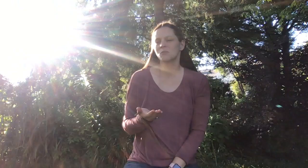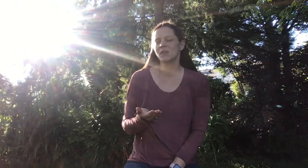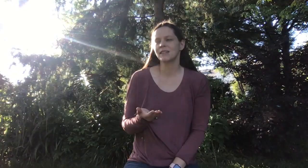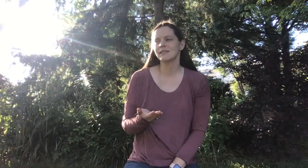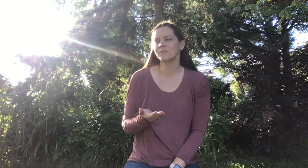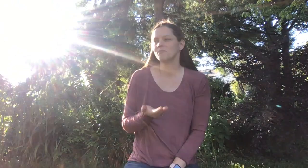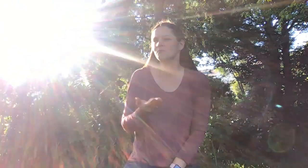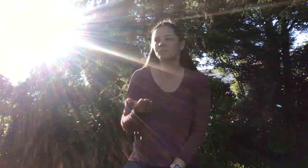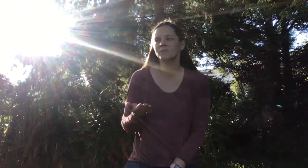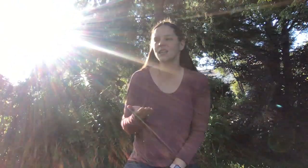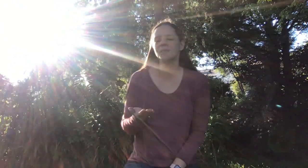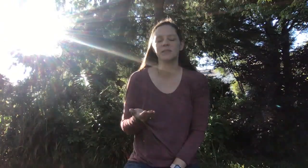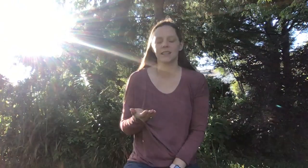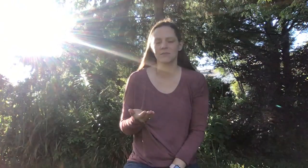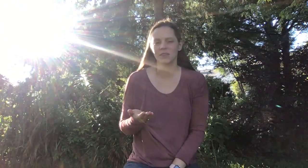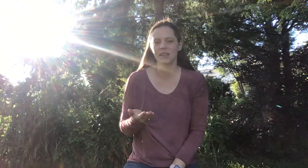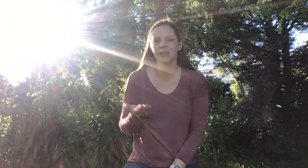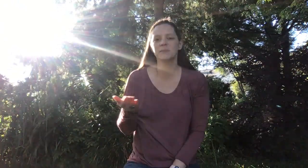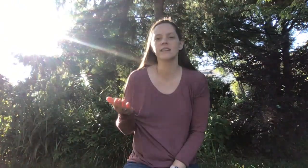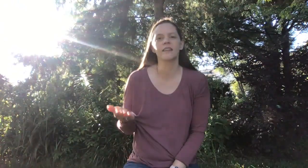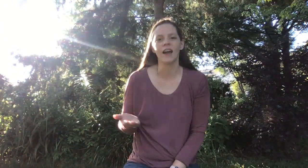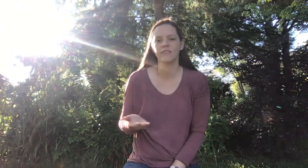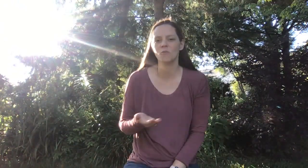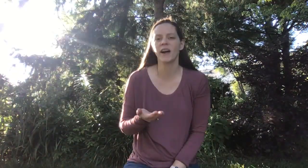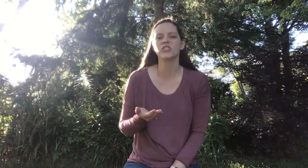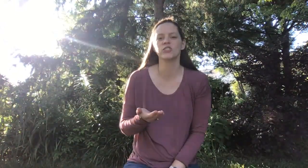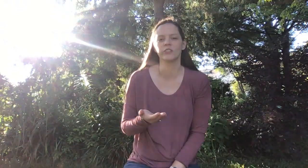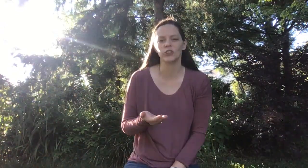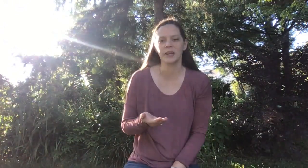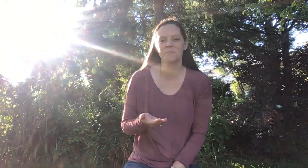means keeps it. He keeps it alive. He watches over it.